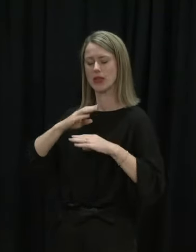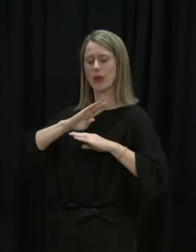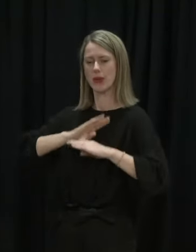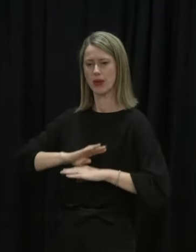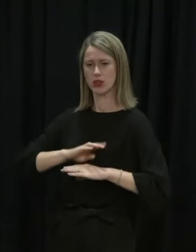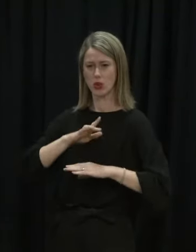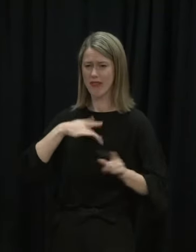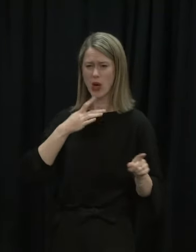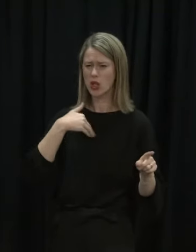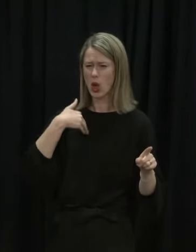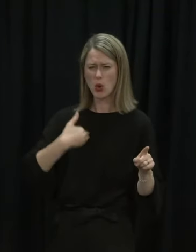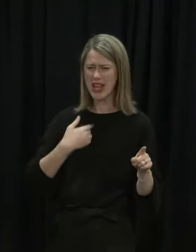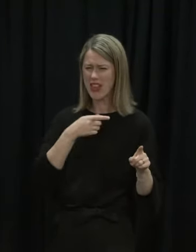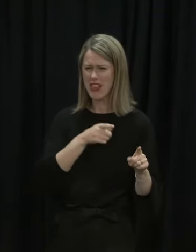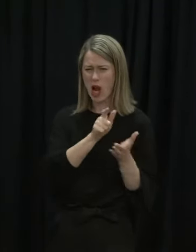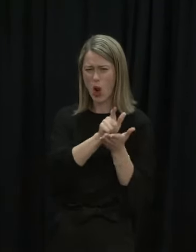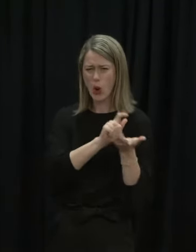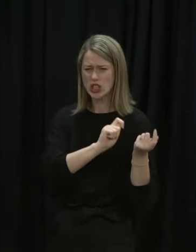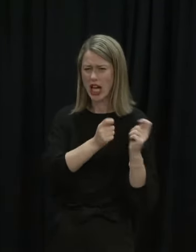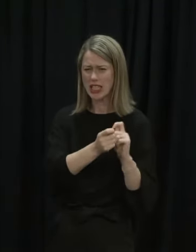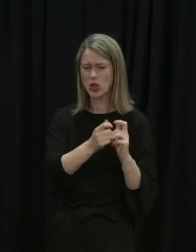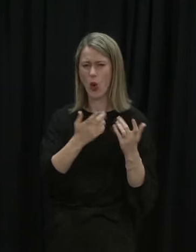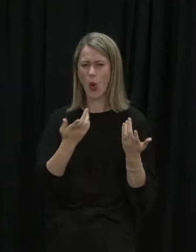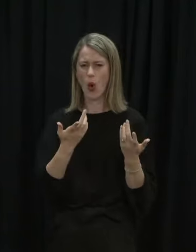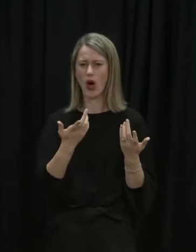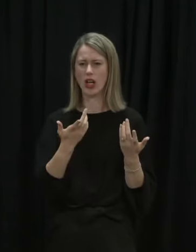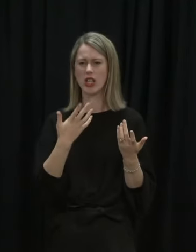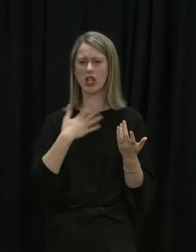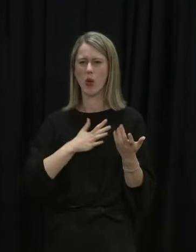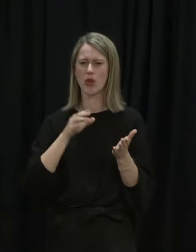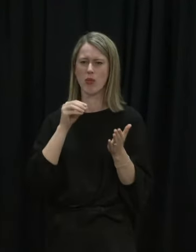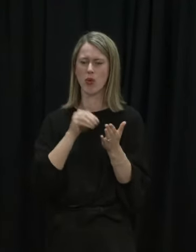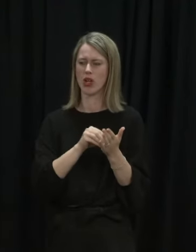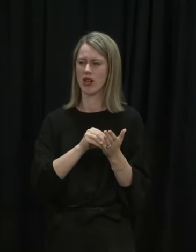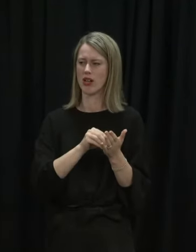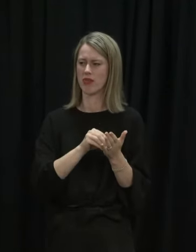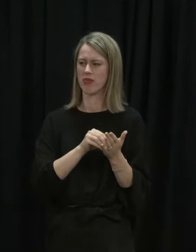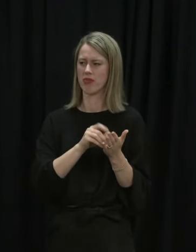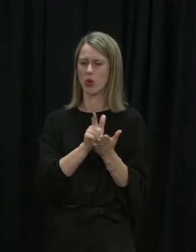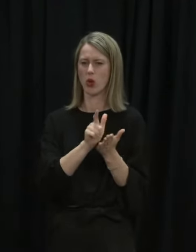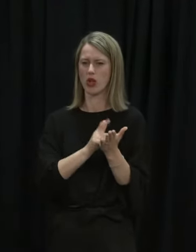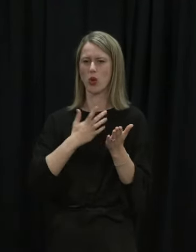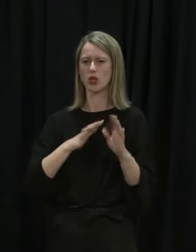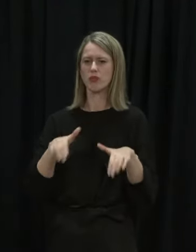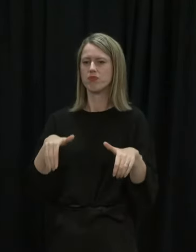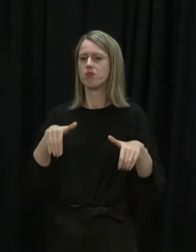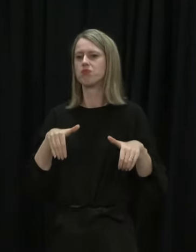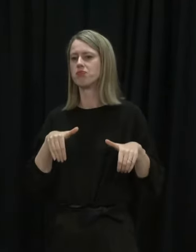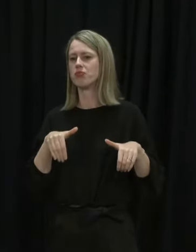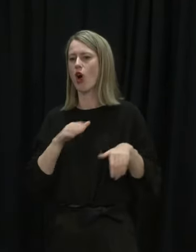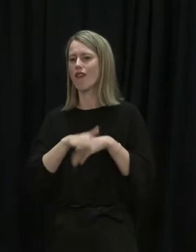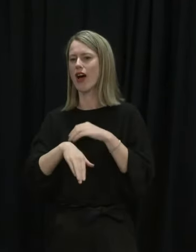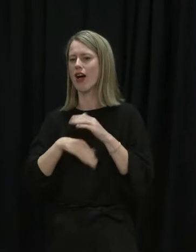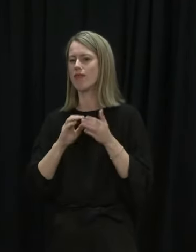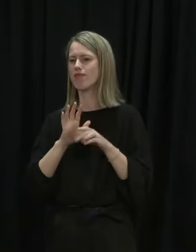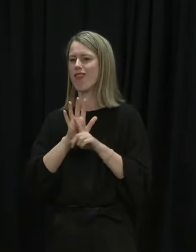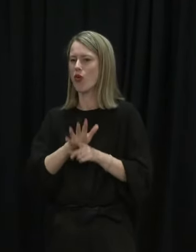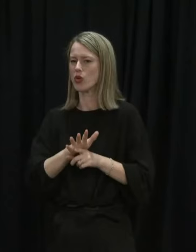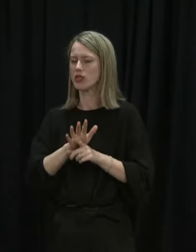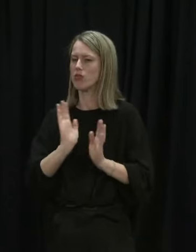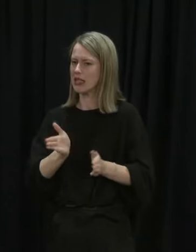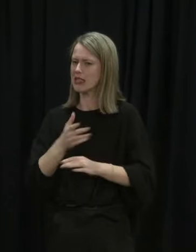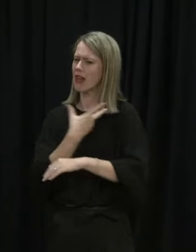necessary or do you just not want to put it into the statute books and have it in that kind of form? As I said in